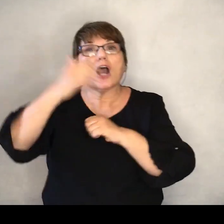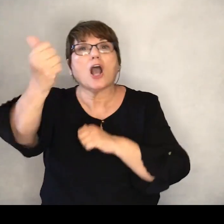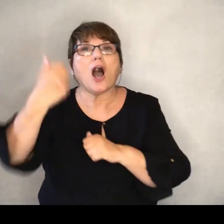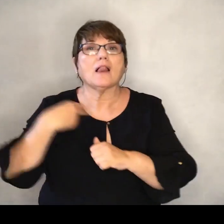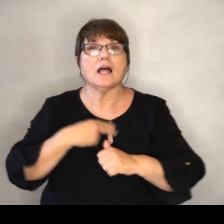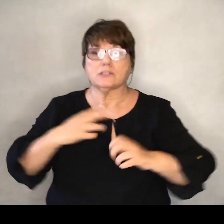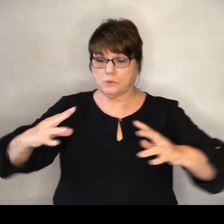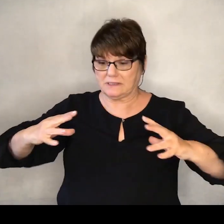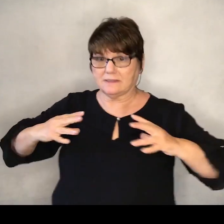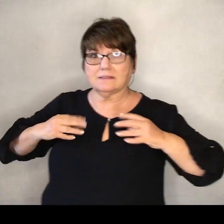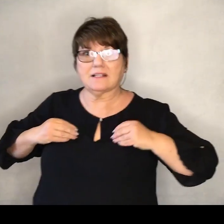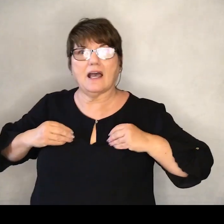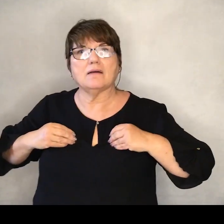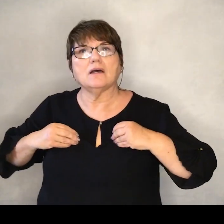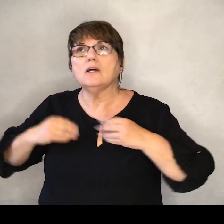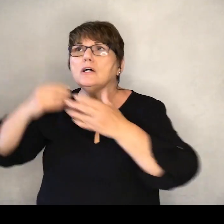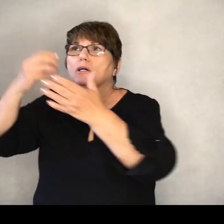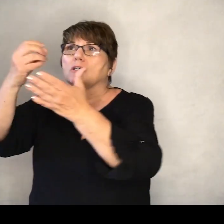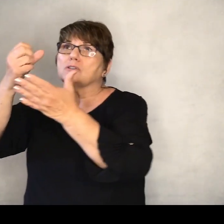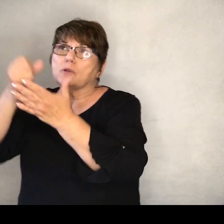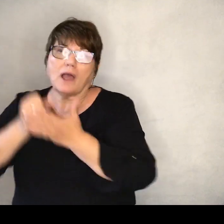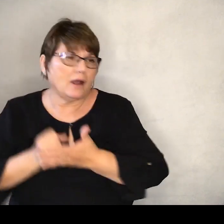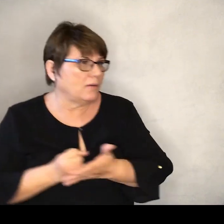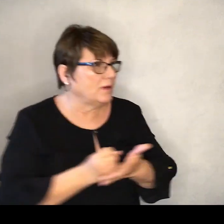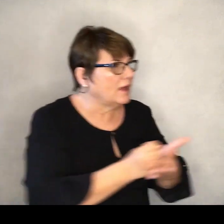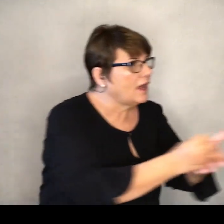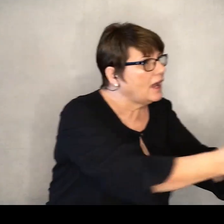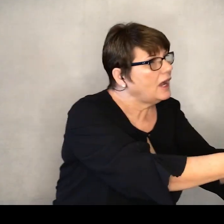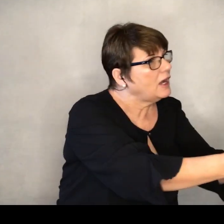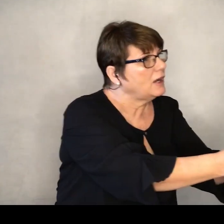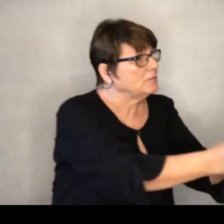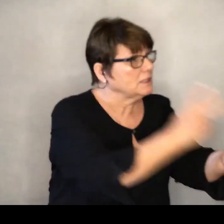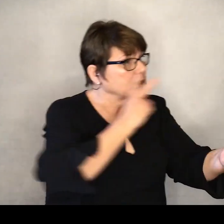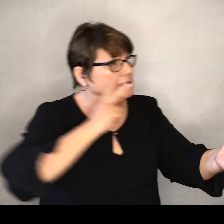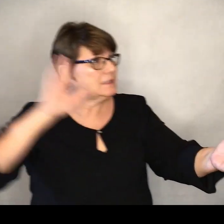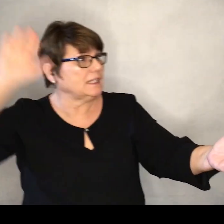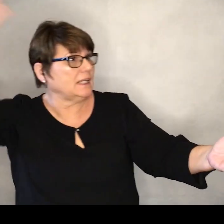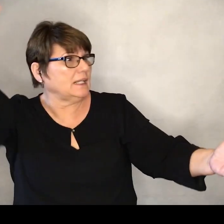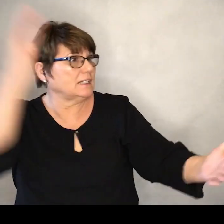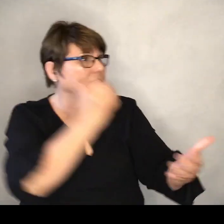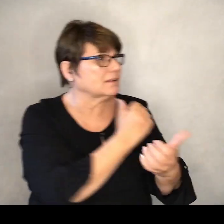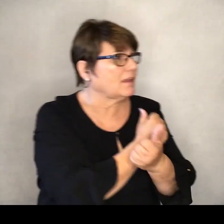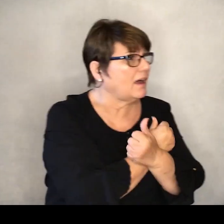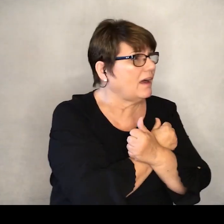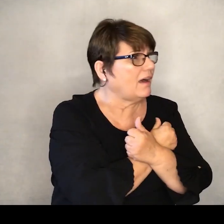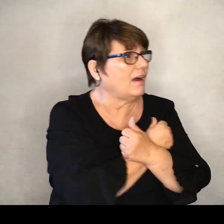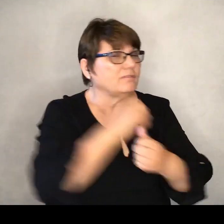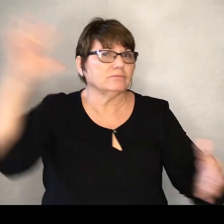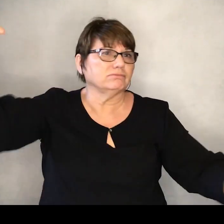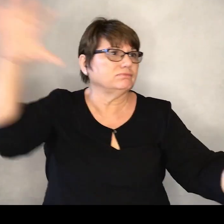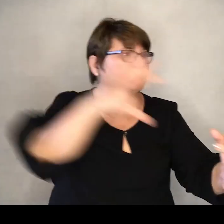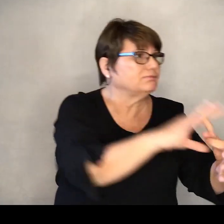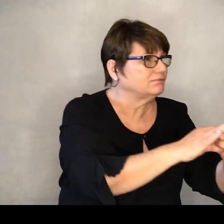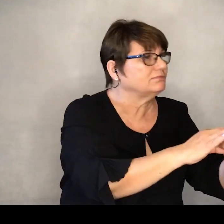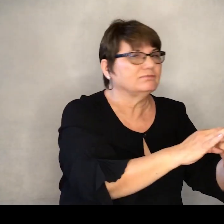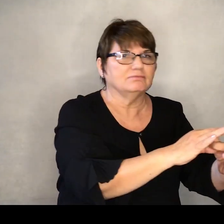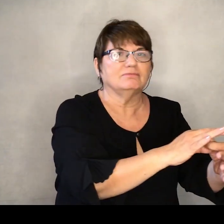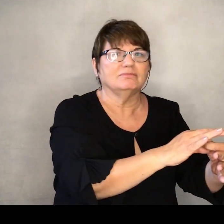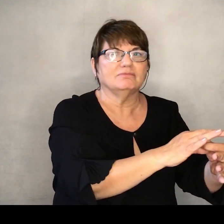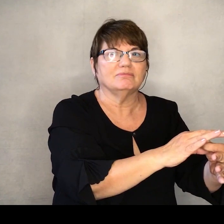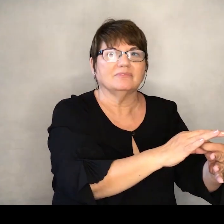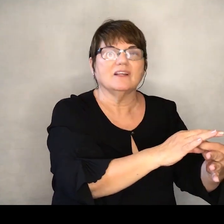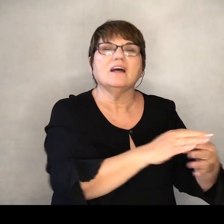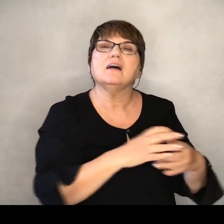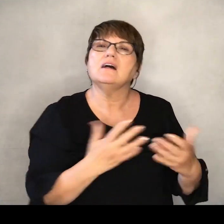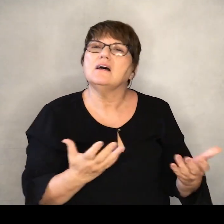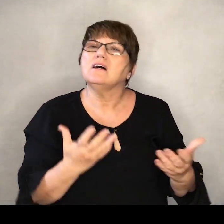take. Which is helping others to see the love of Jesus by allowing them to get to know us. So